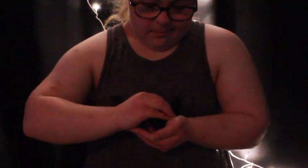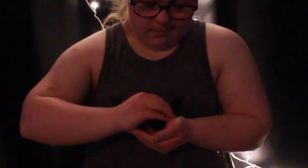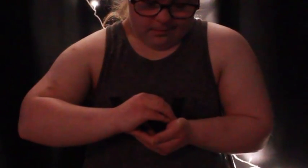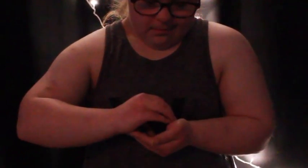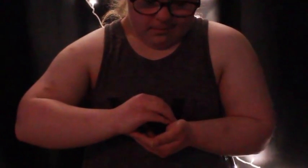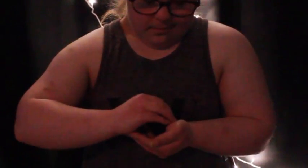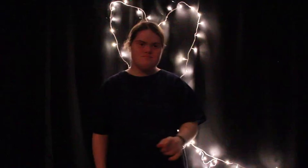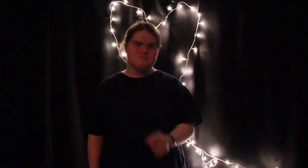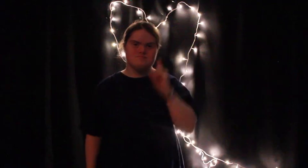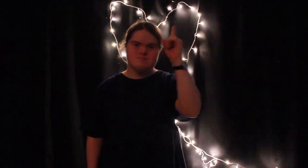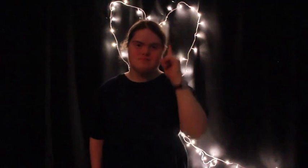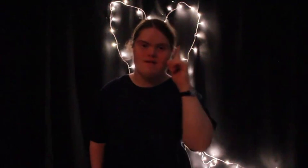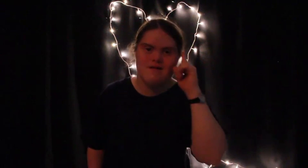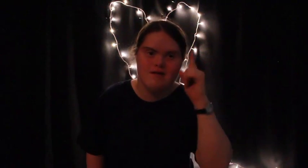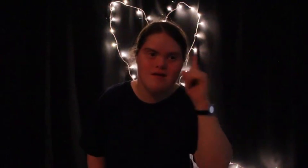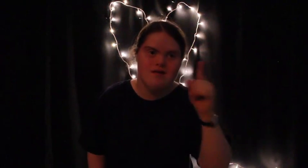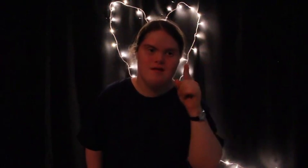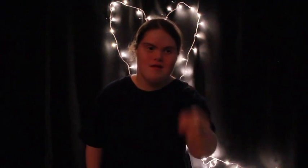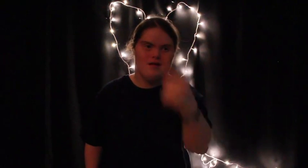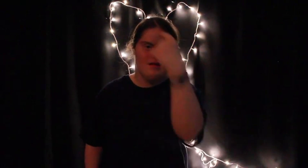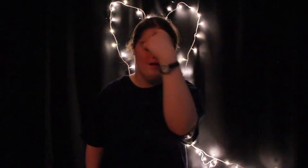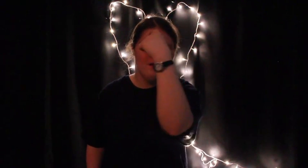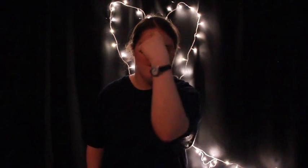I wonder if you can